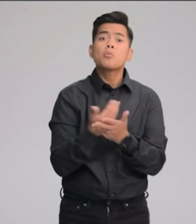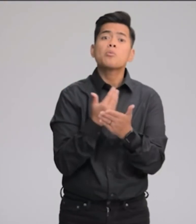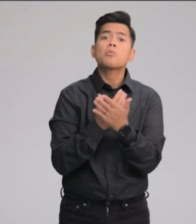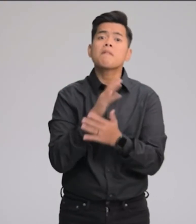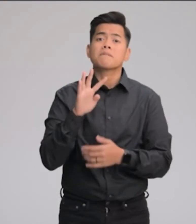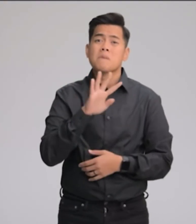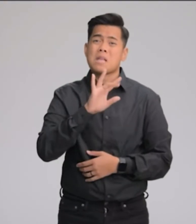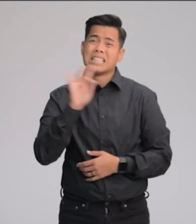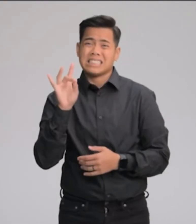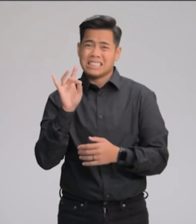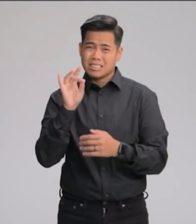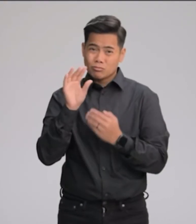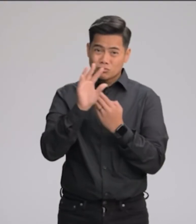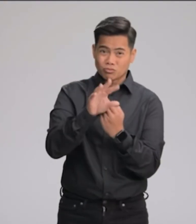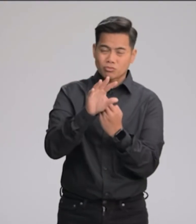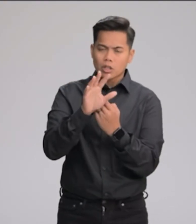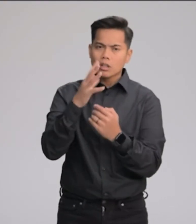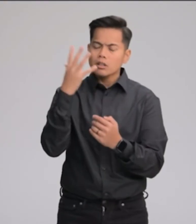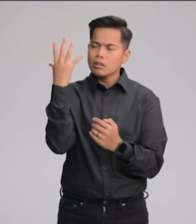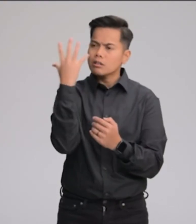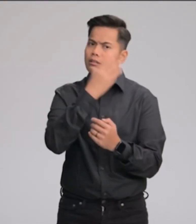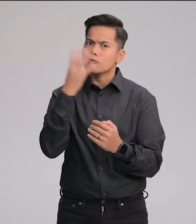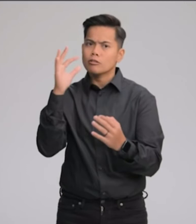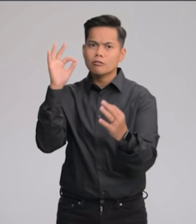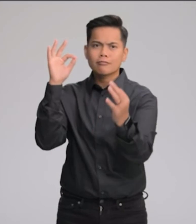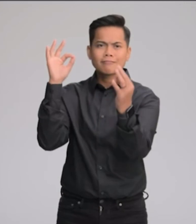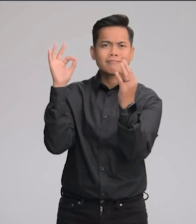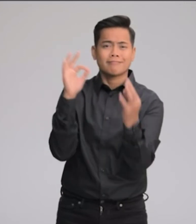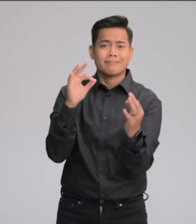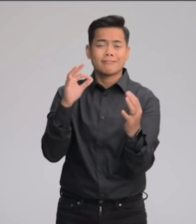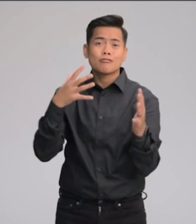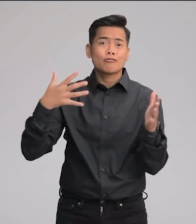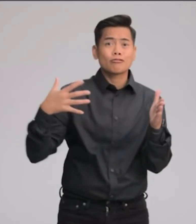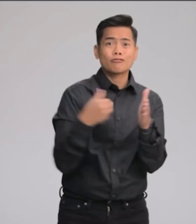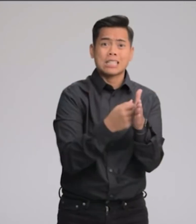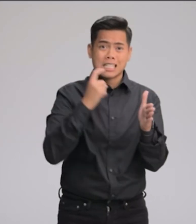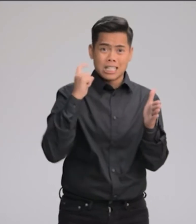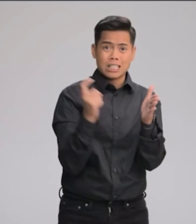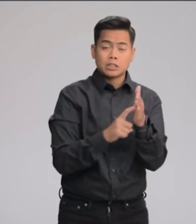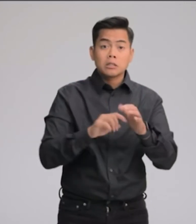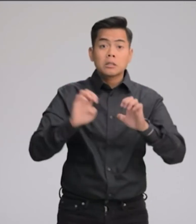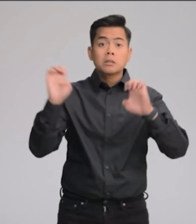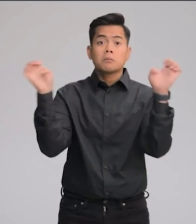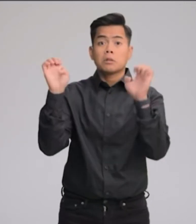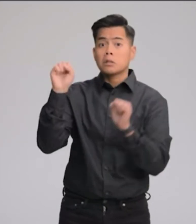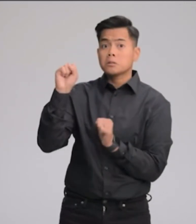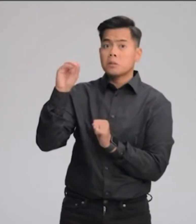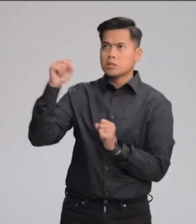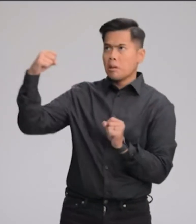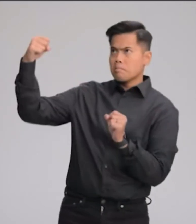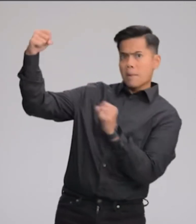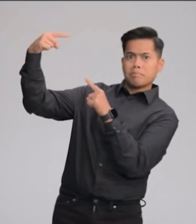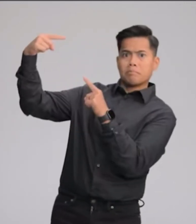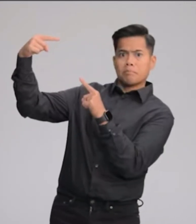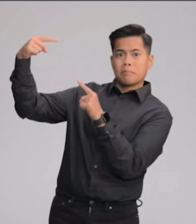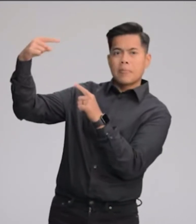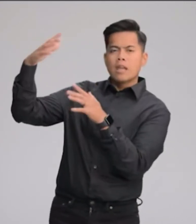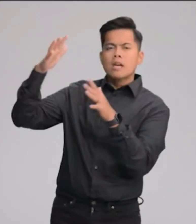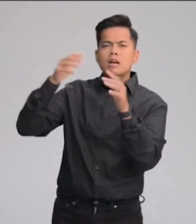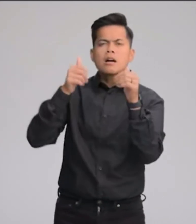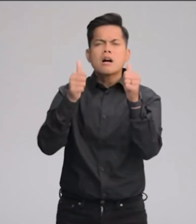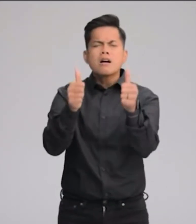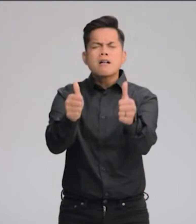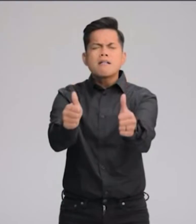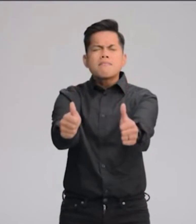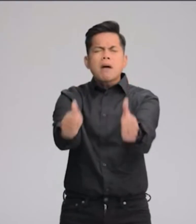-megapixel main camera, beautiful new finishes, crash detection and emergency SOS via satellite, this is the best